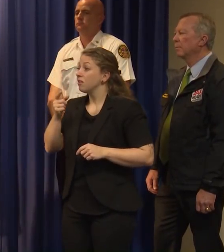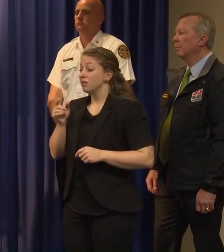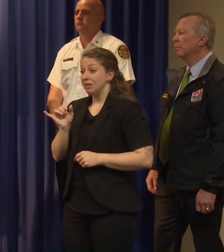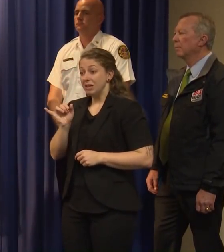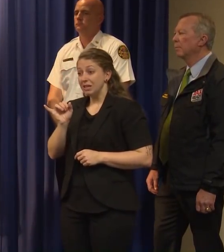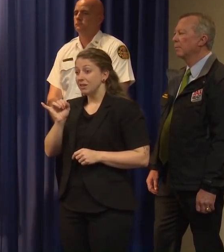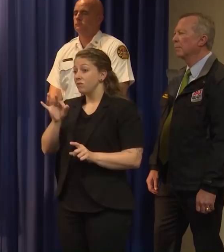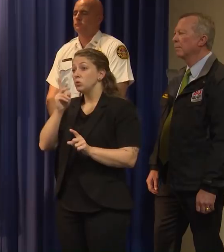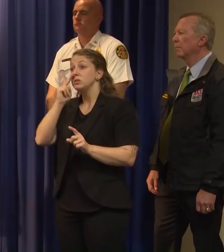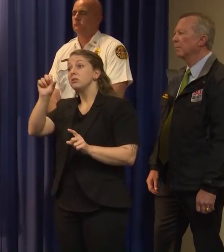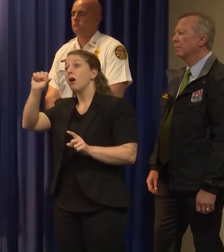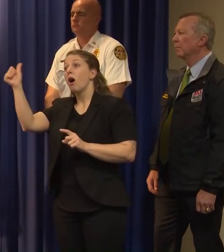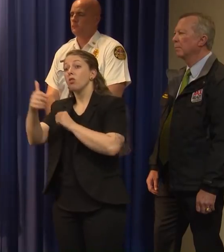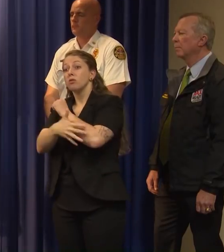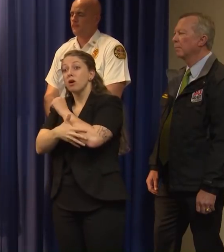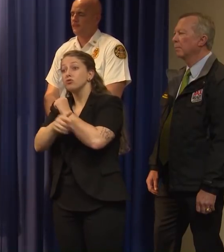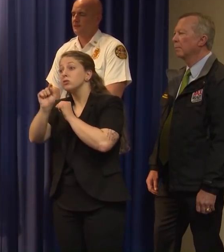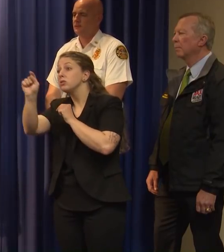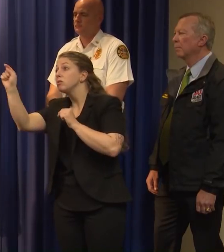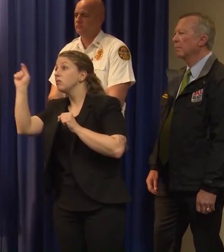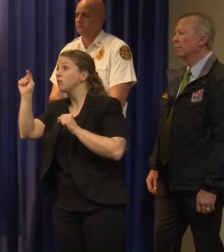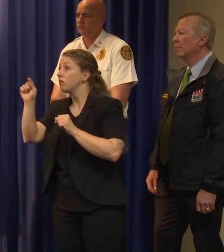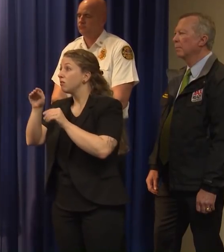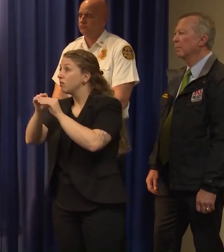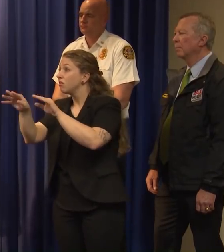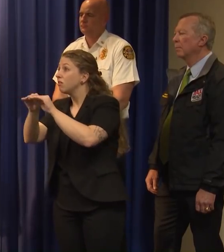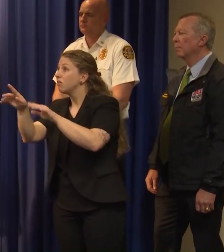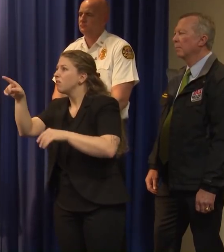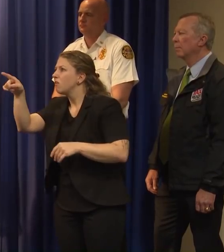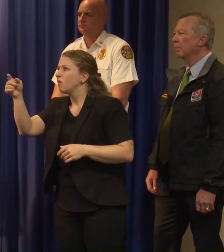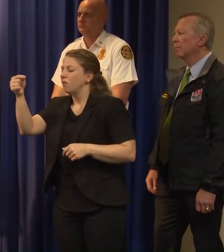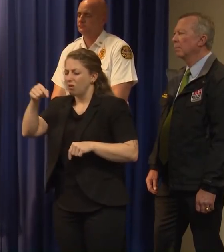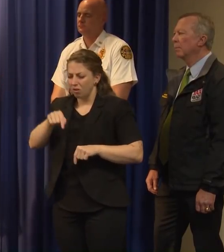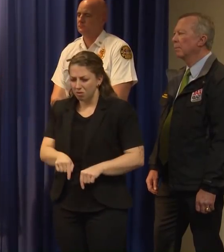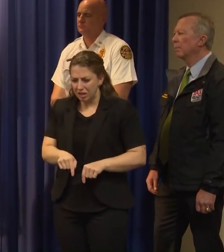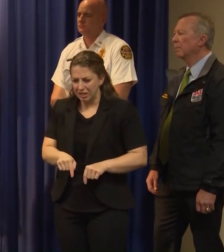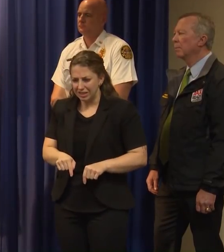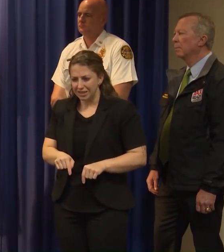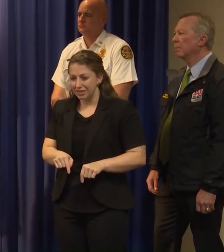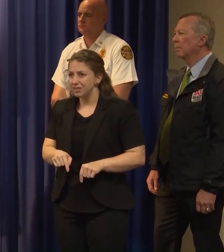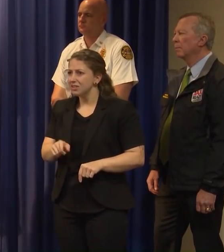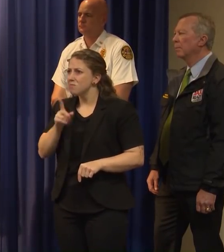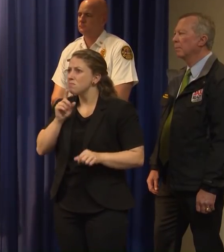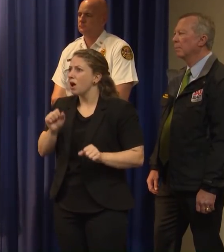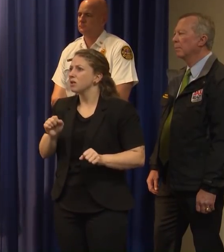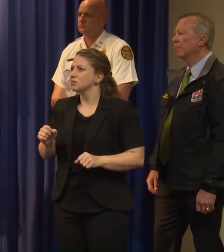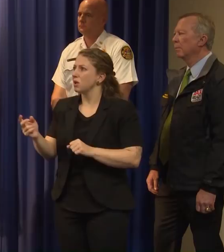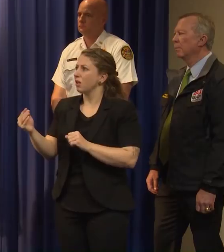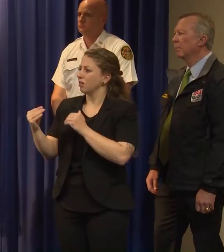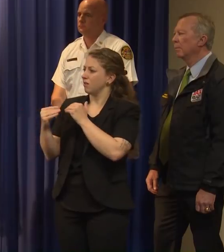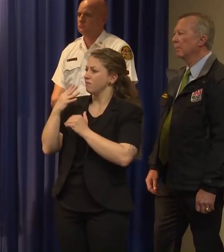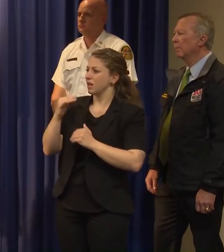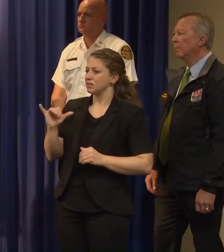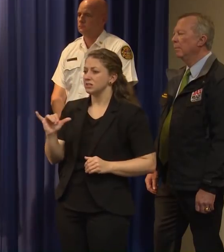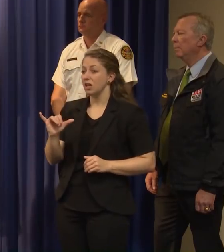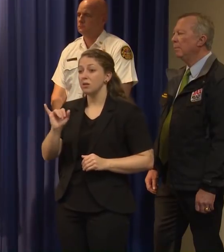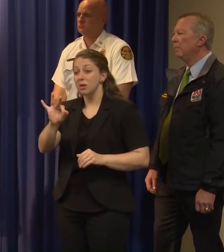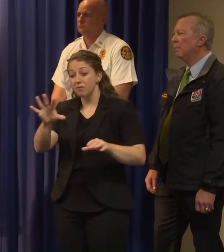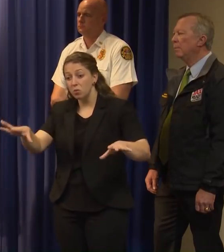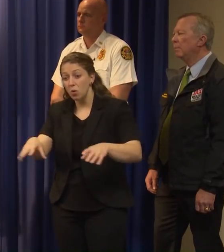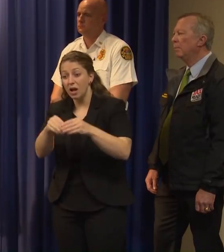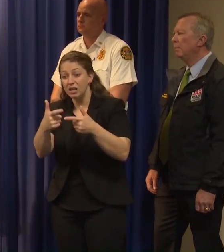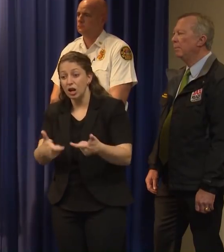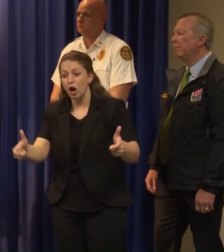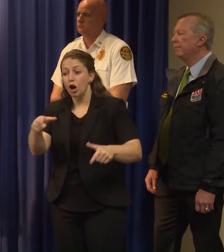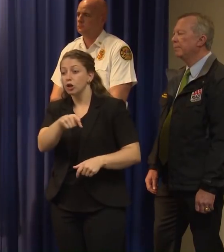precautions. Someone's at a large wedding. Um, the virus spreads around to a number of people that maybe are never